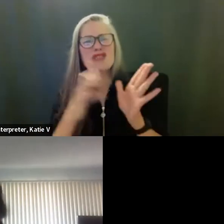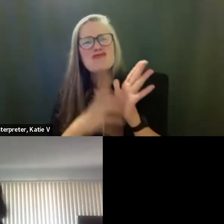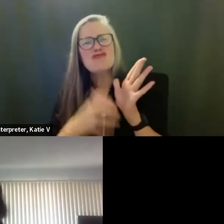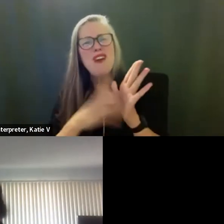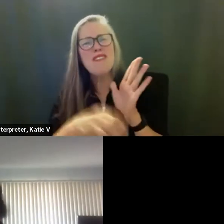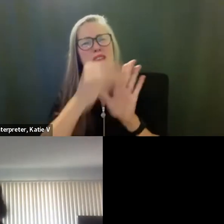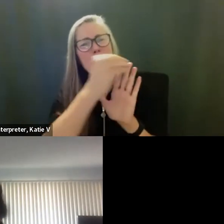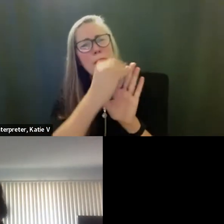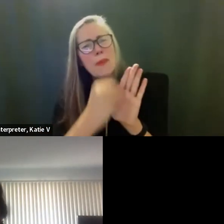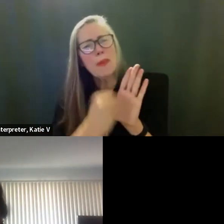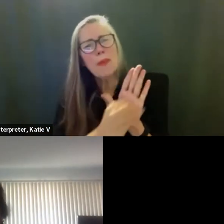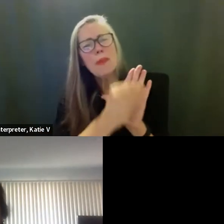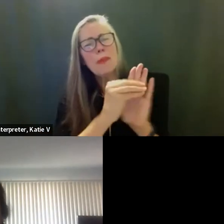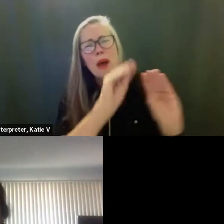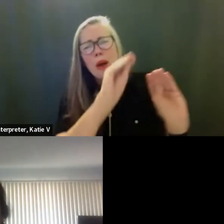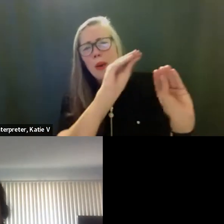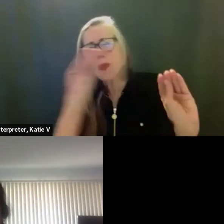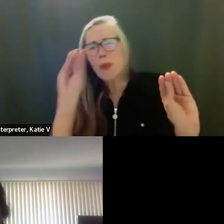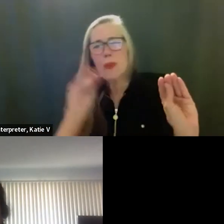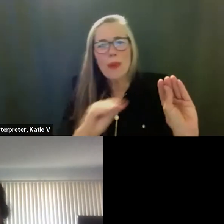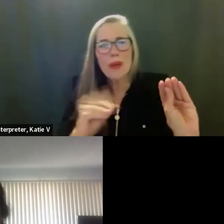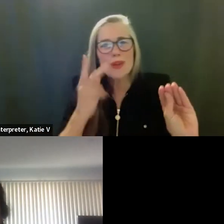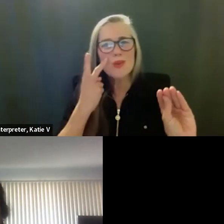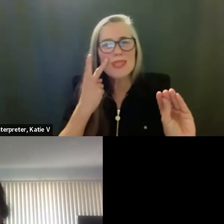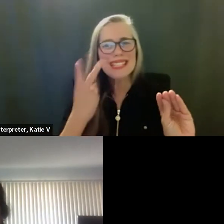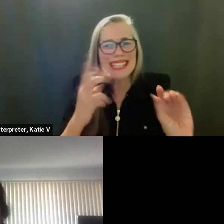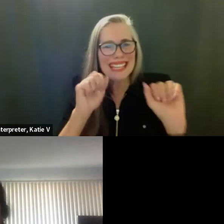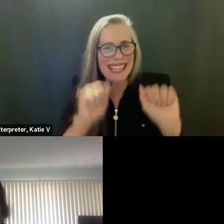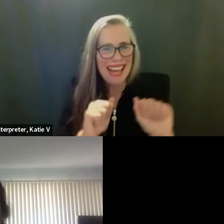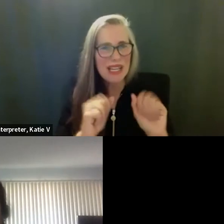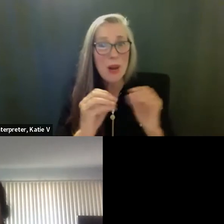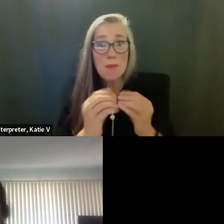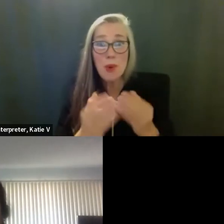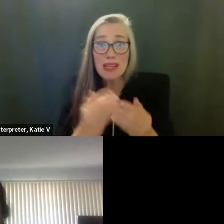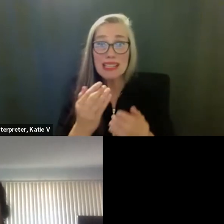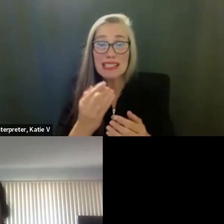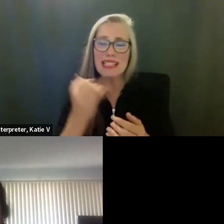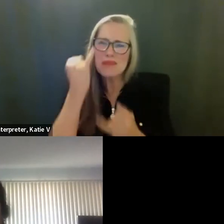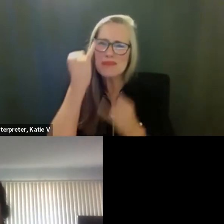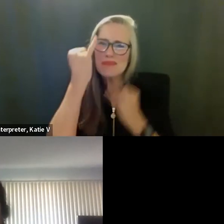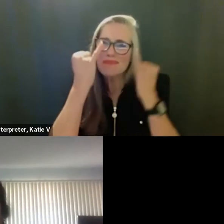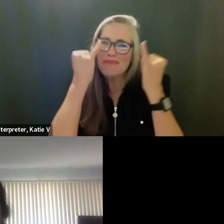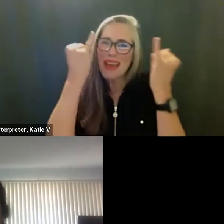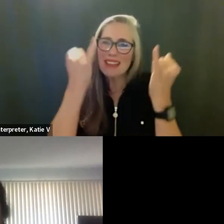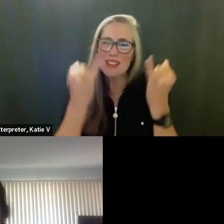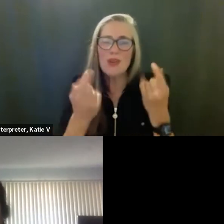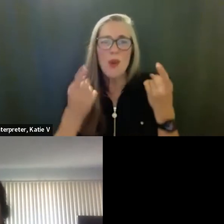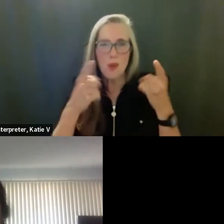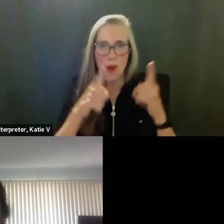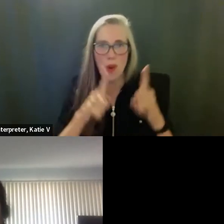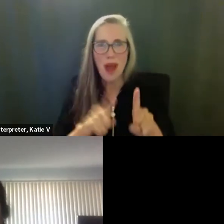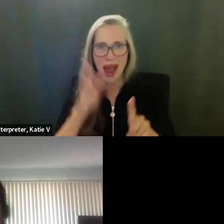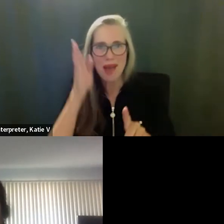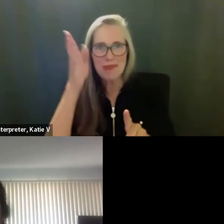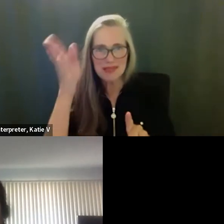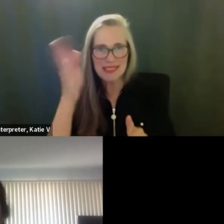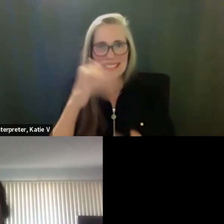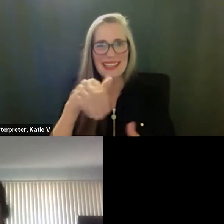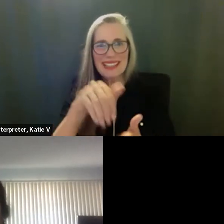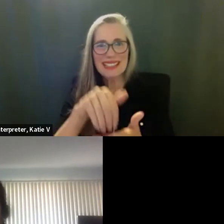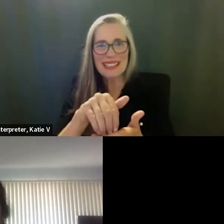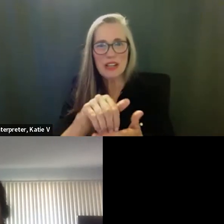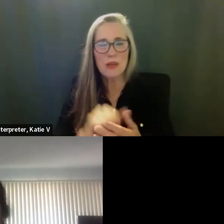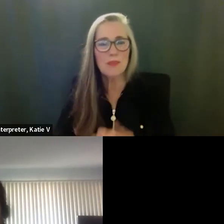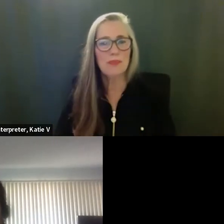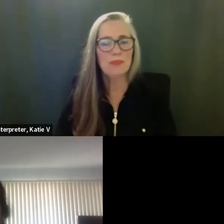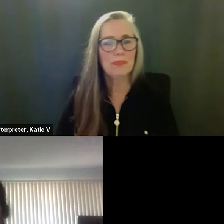to present the picture so that we can visualize as to what, what is being done here in the center. So